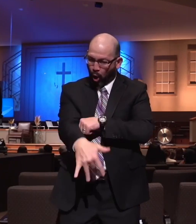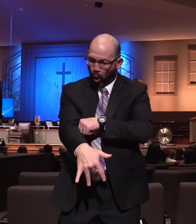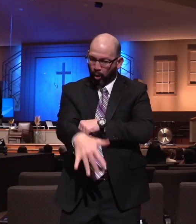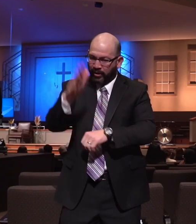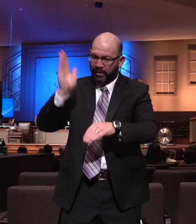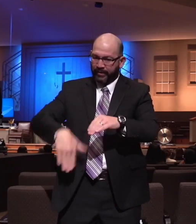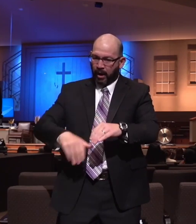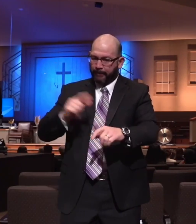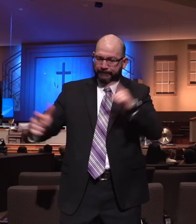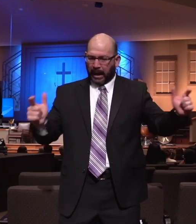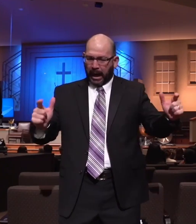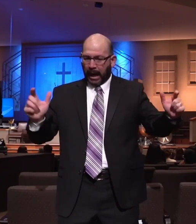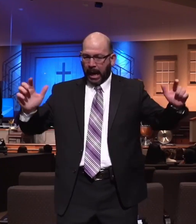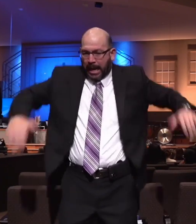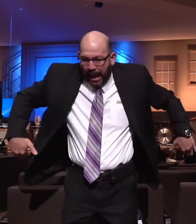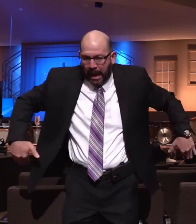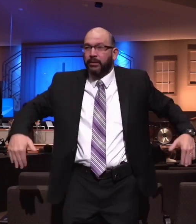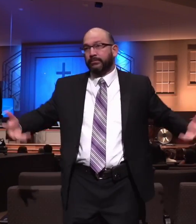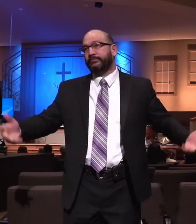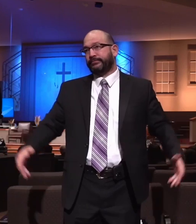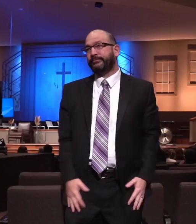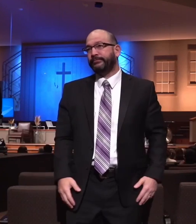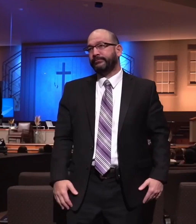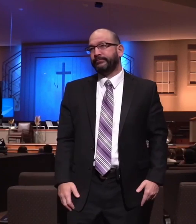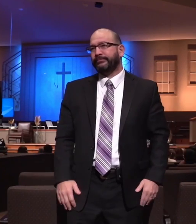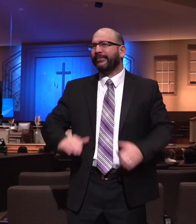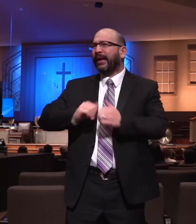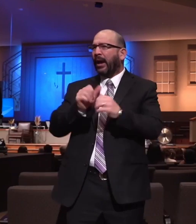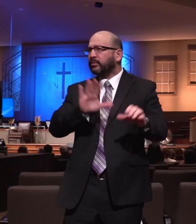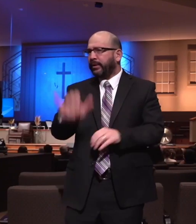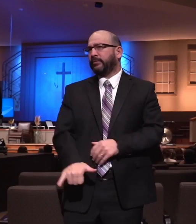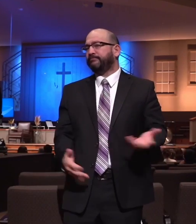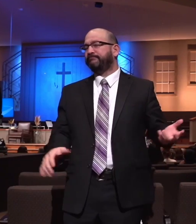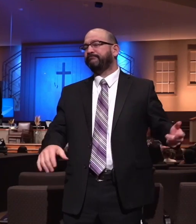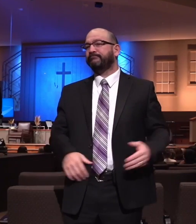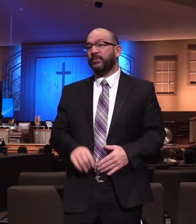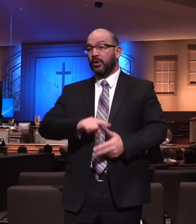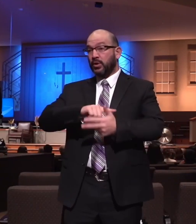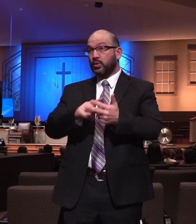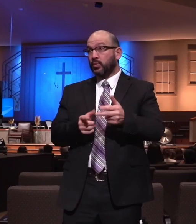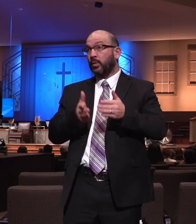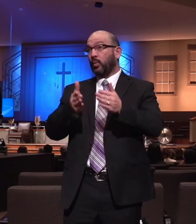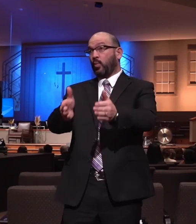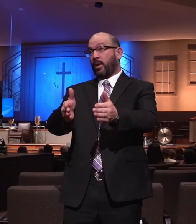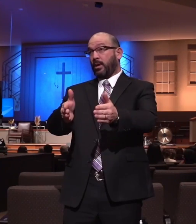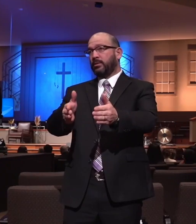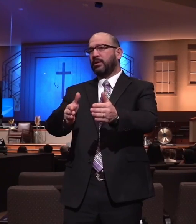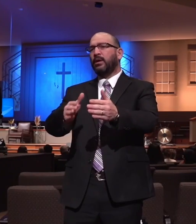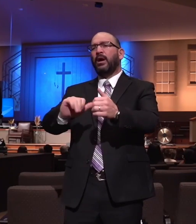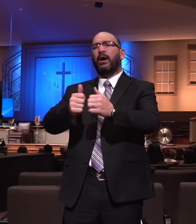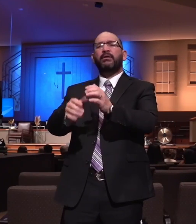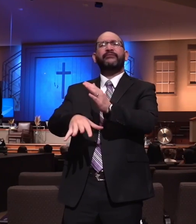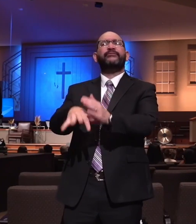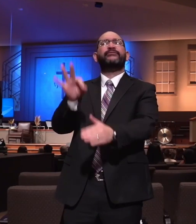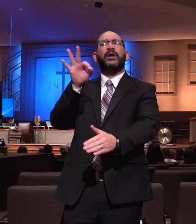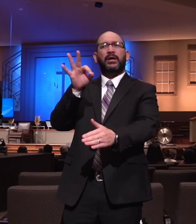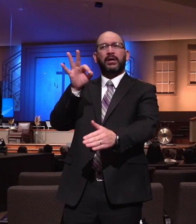emergency comes. So how do you do that? I want to give you three quick ways on how to find the revelation